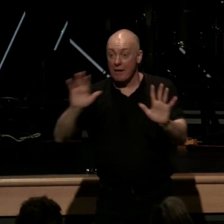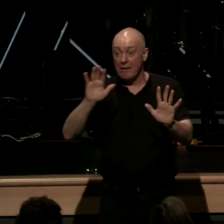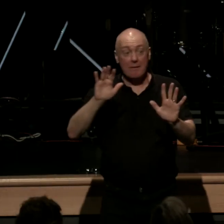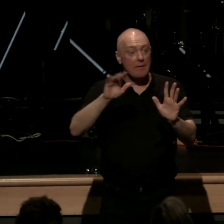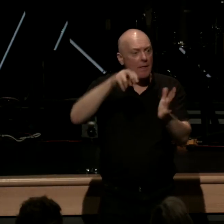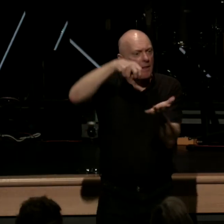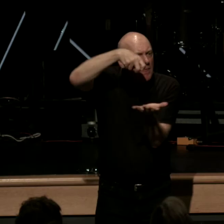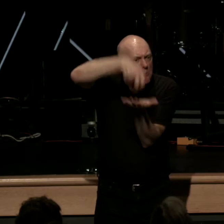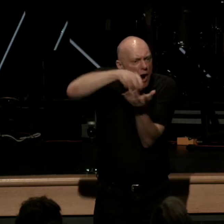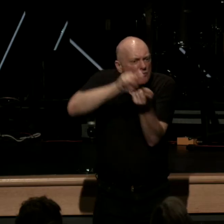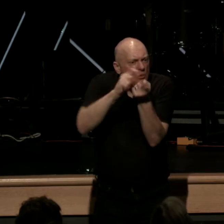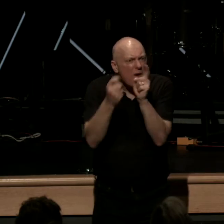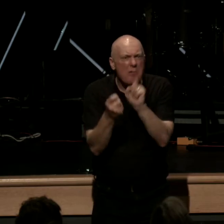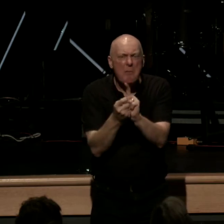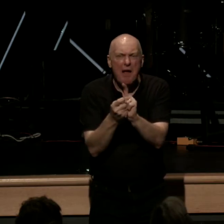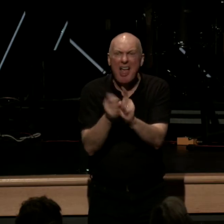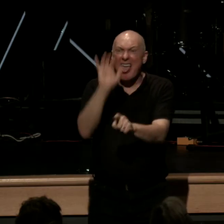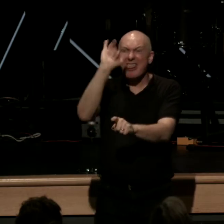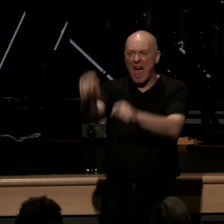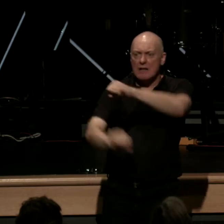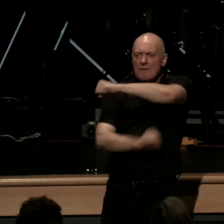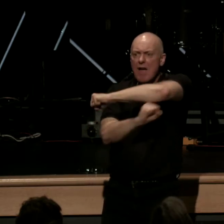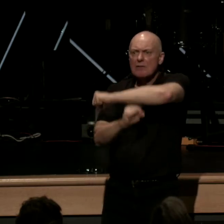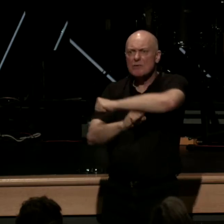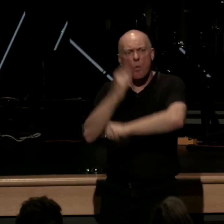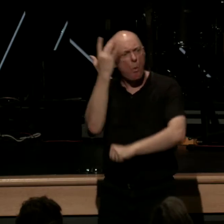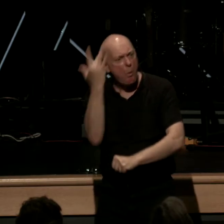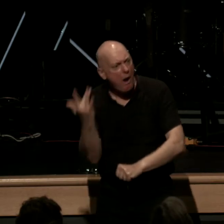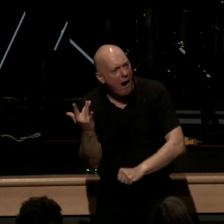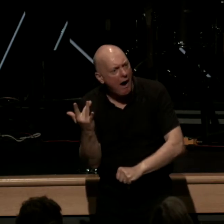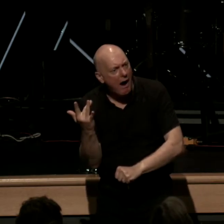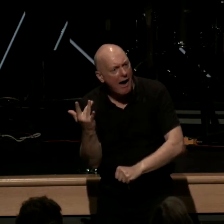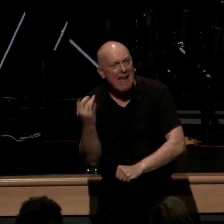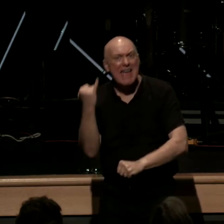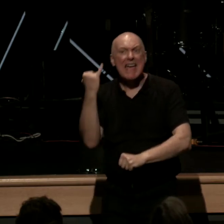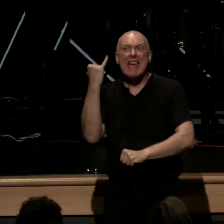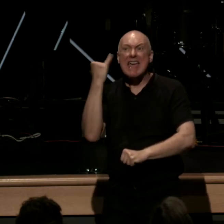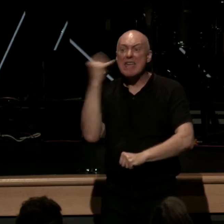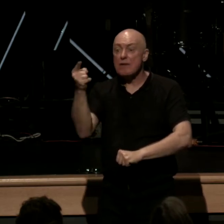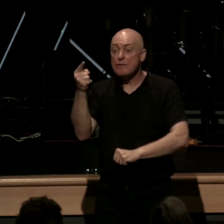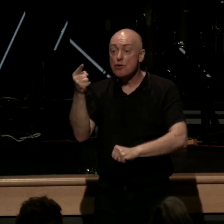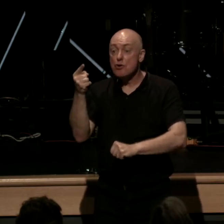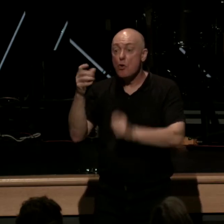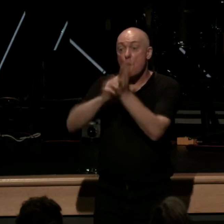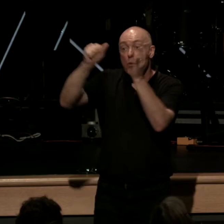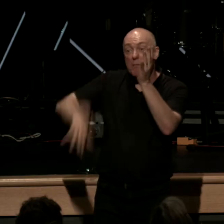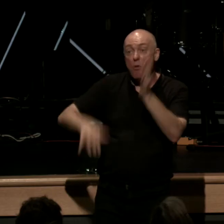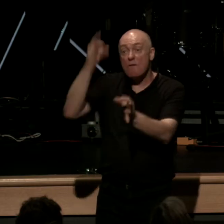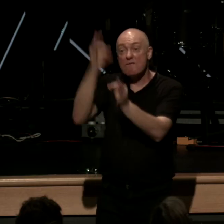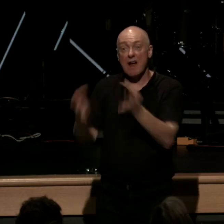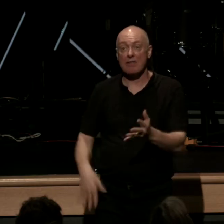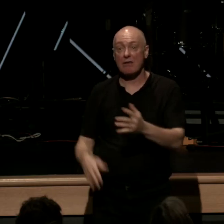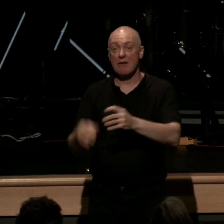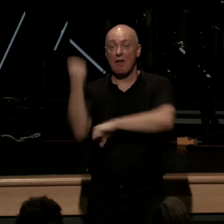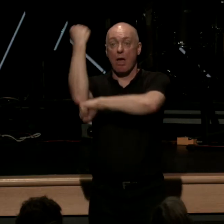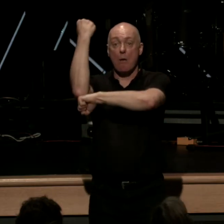why the material principle of the Reformation because if you take out sola fide you have no Christian faith